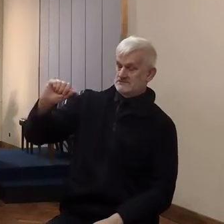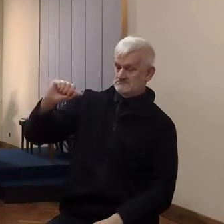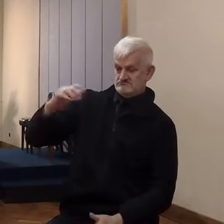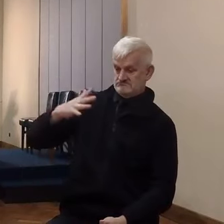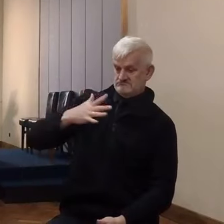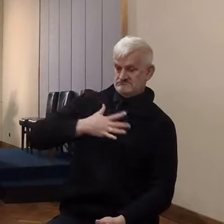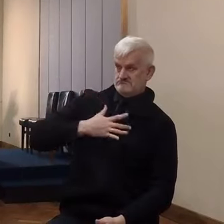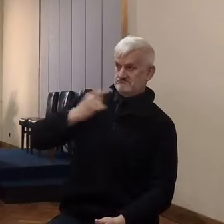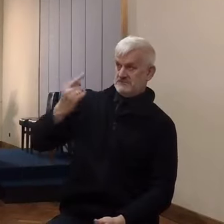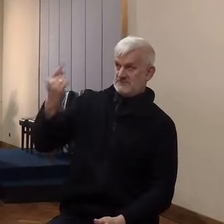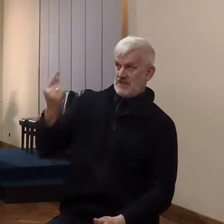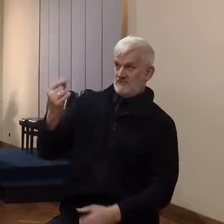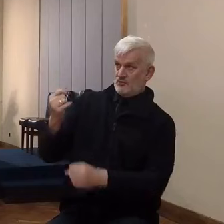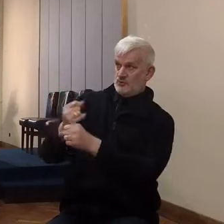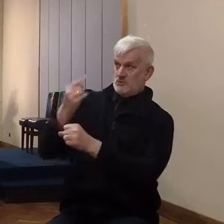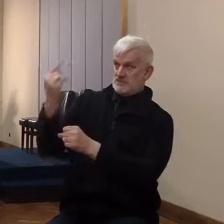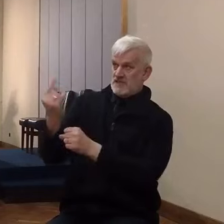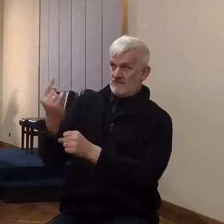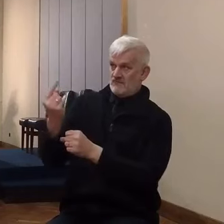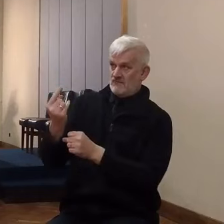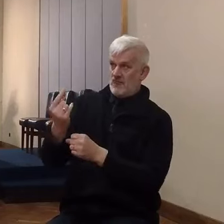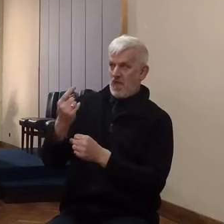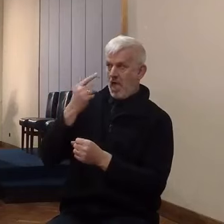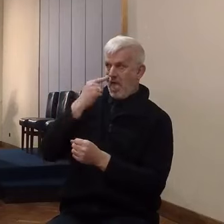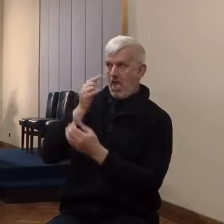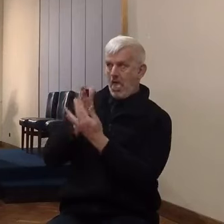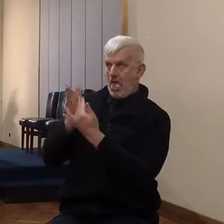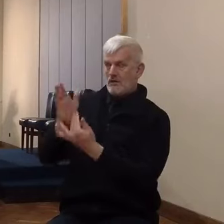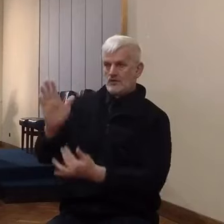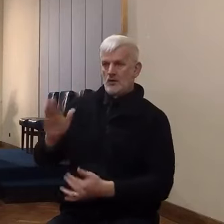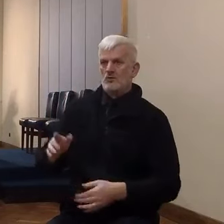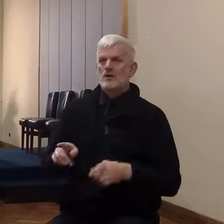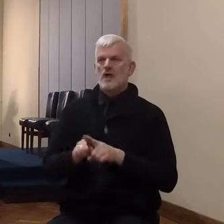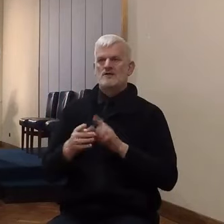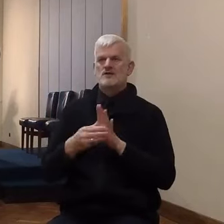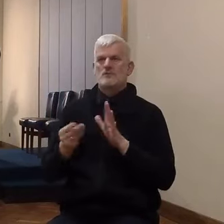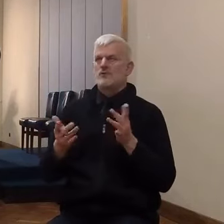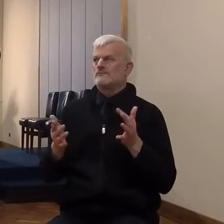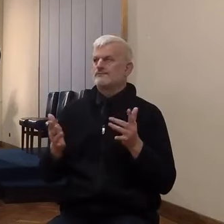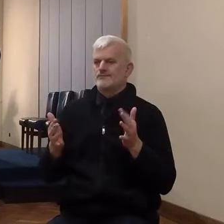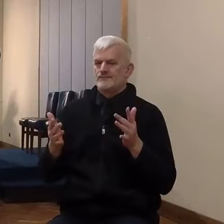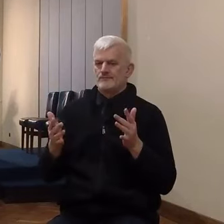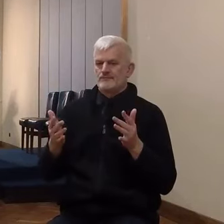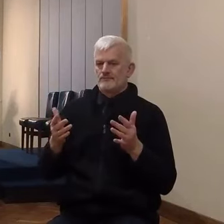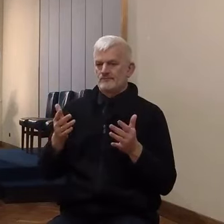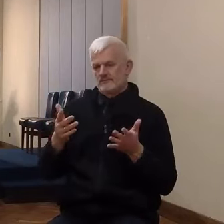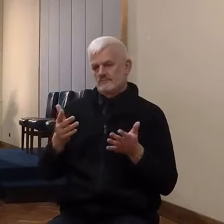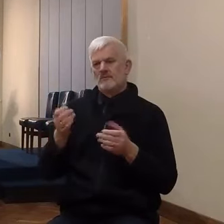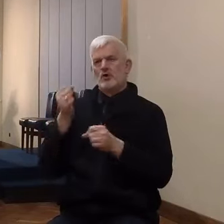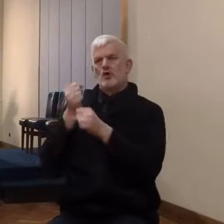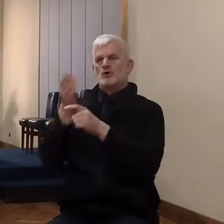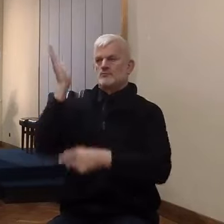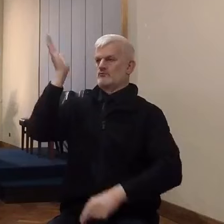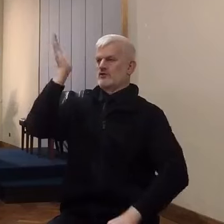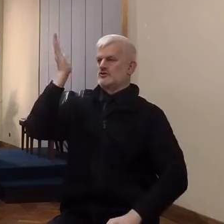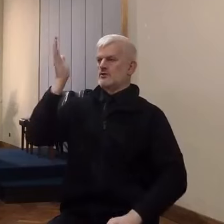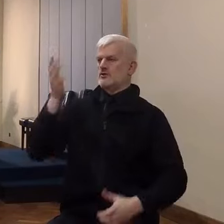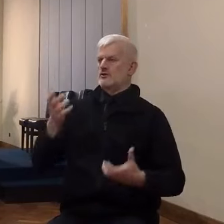An obvious case in point is the proclamation of the gospel and the way of working and the